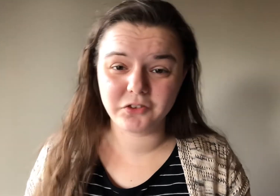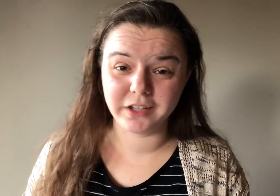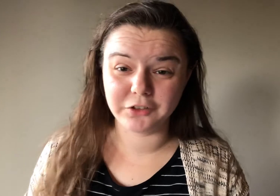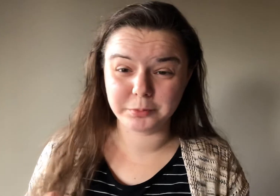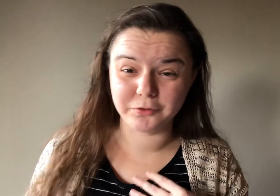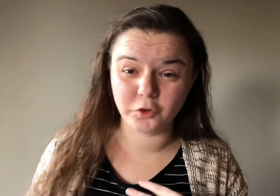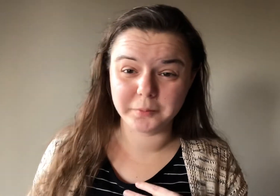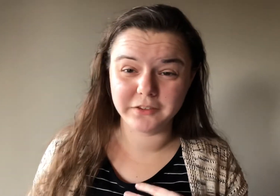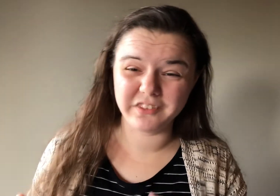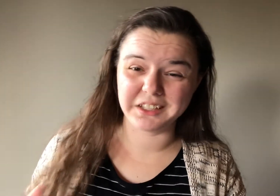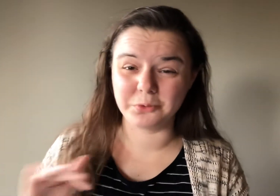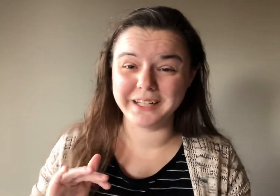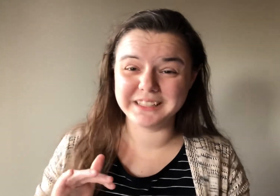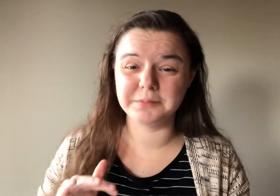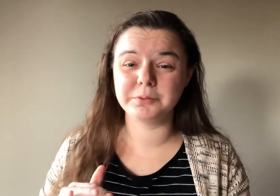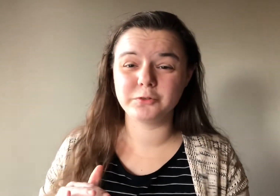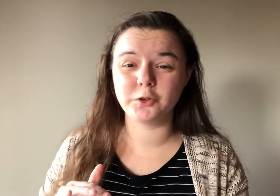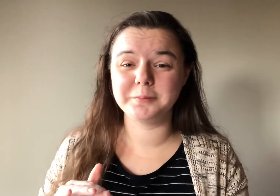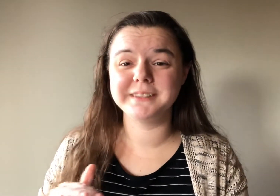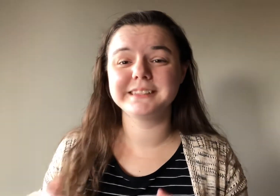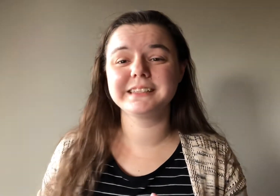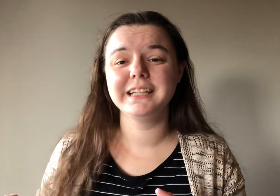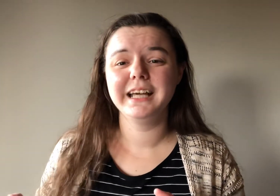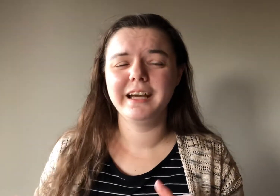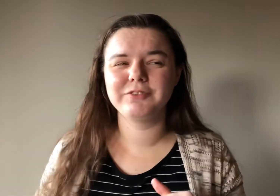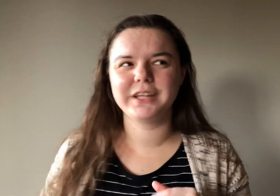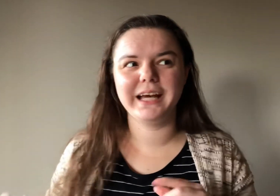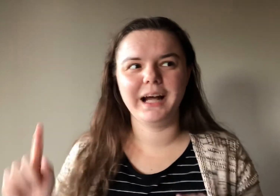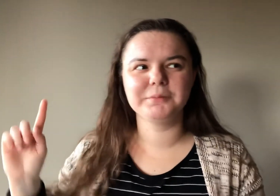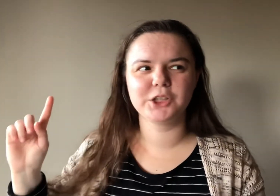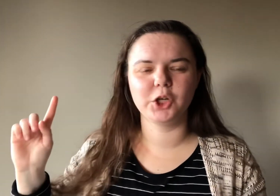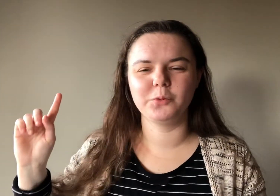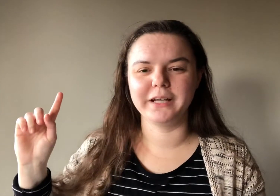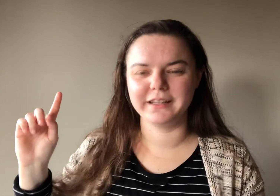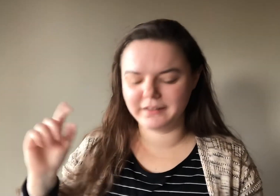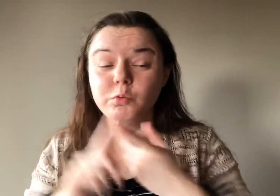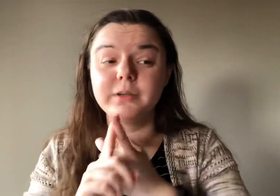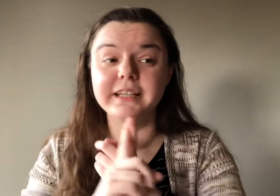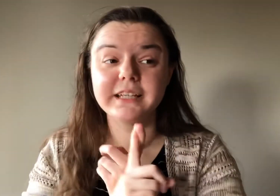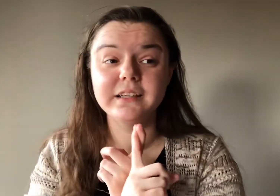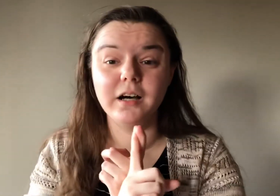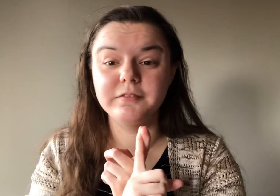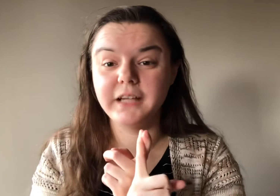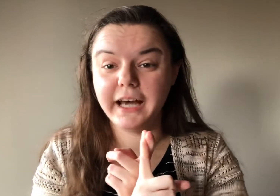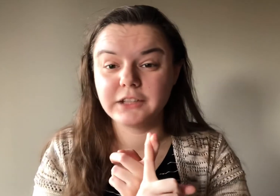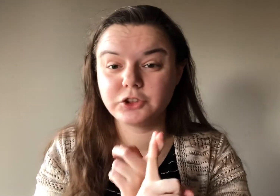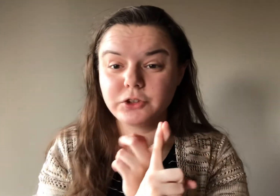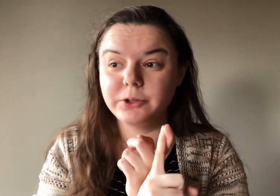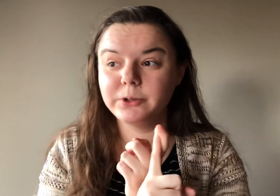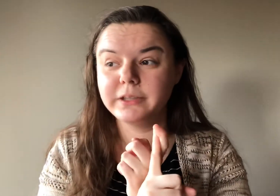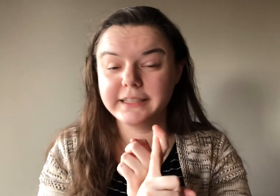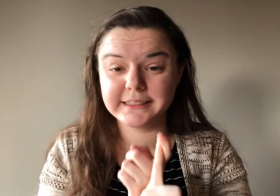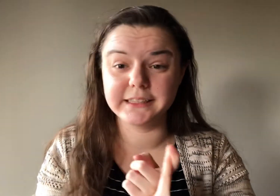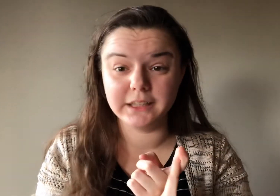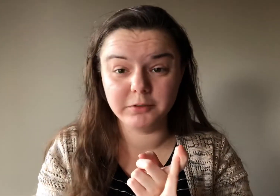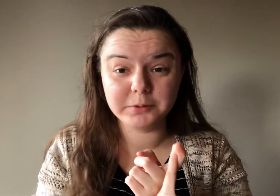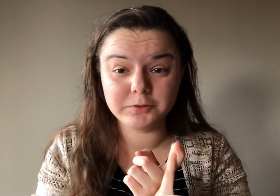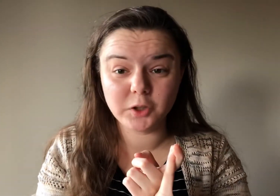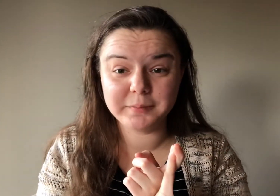slash performance, like a random performance. And for that, I'm going to go with really love the Astro Innocent Love performance.